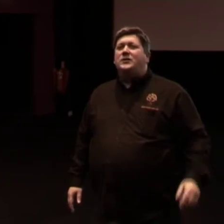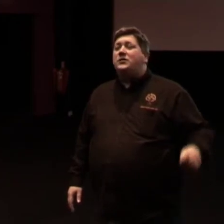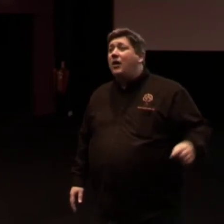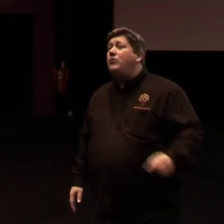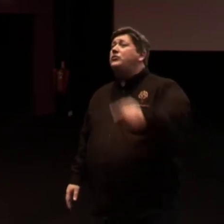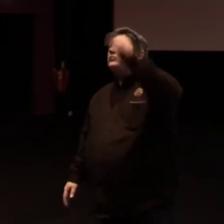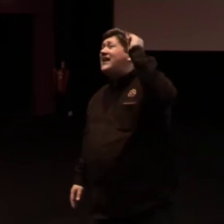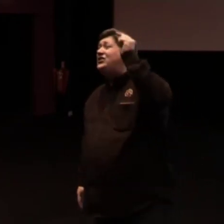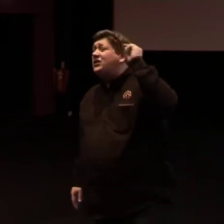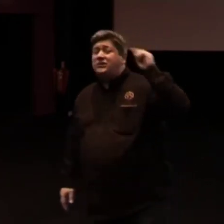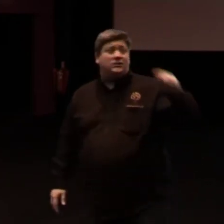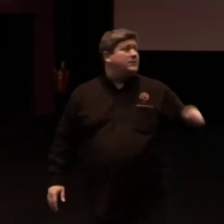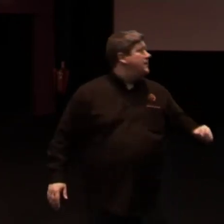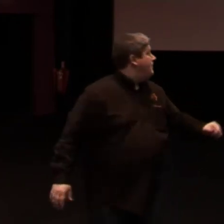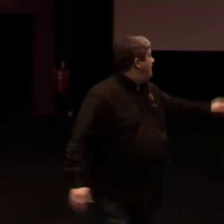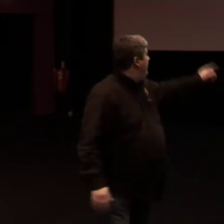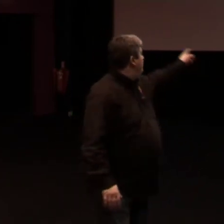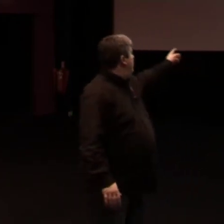You need to know you're righteous.